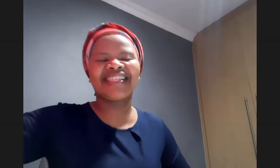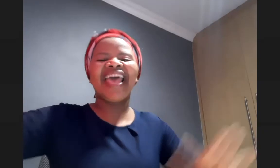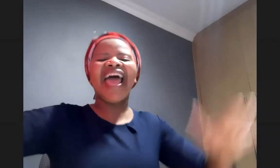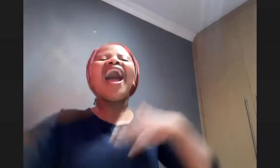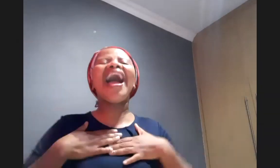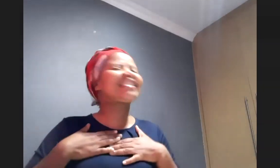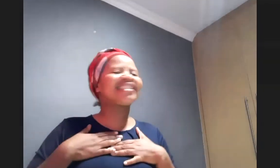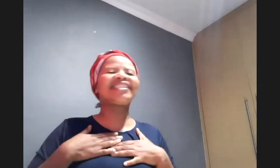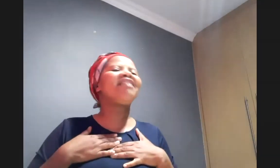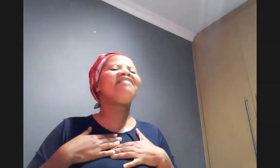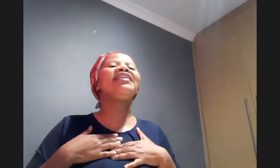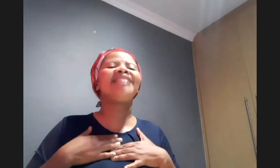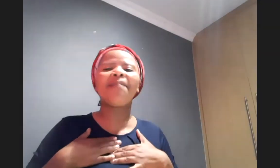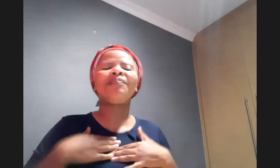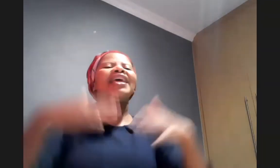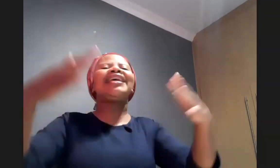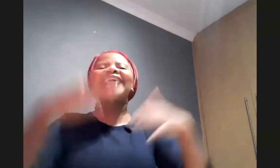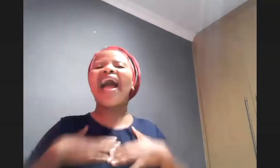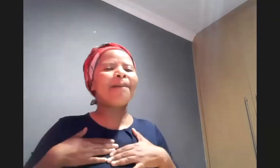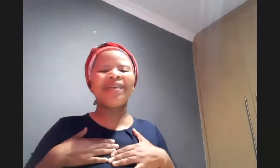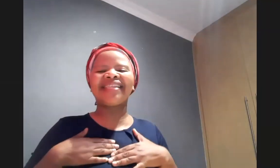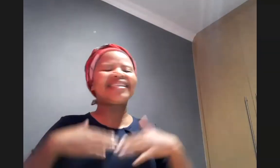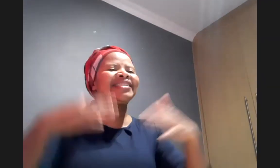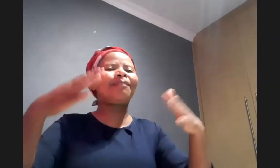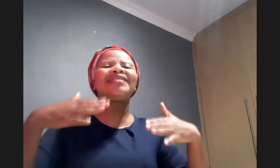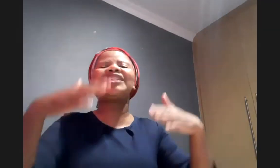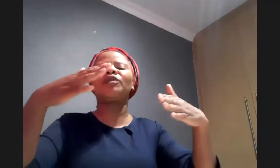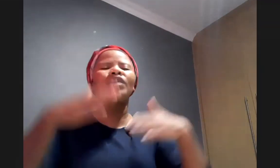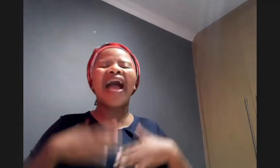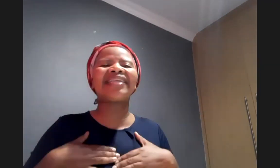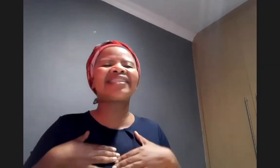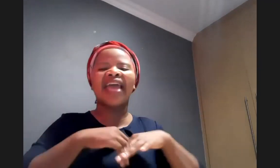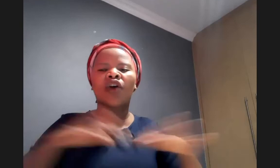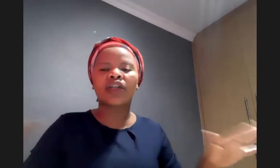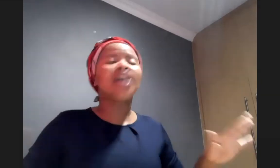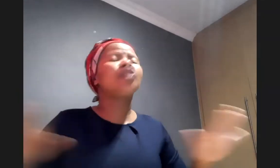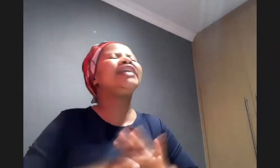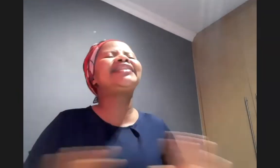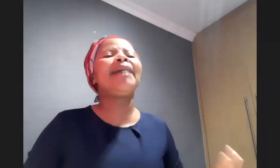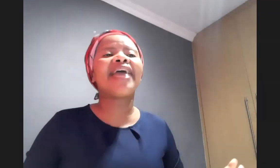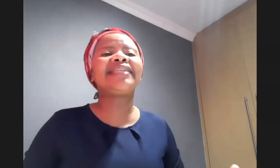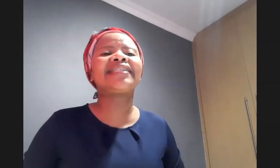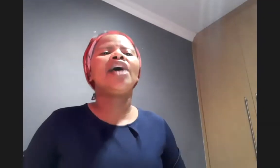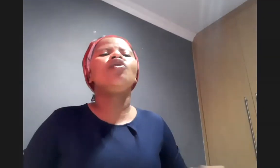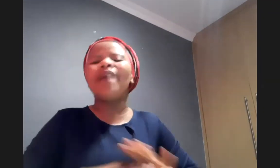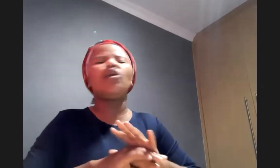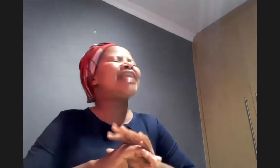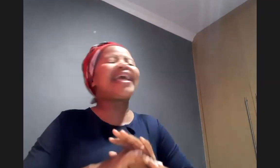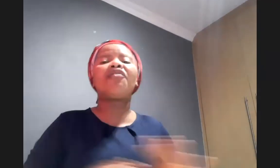us serving them is our business it's a business between us and god so in some cases you may look like a